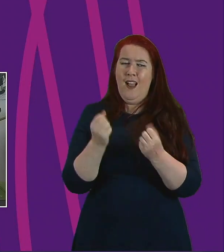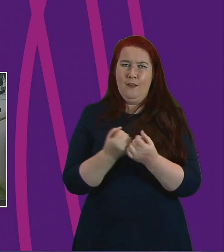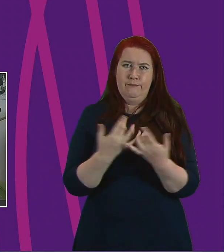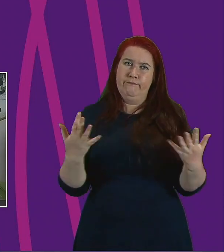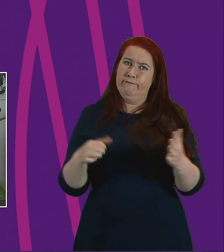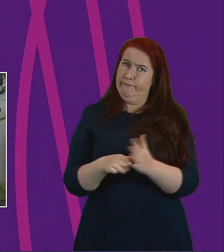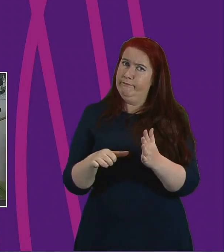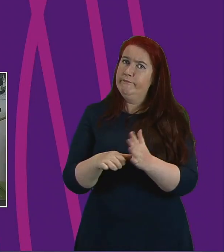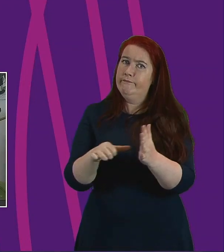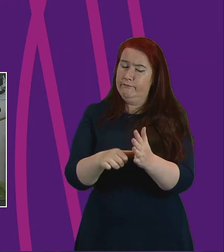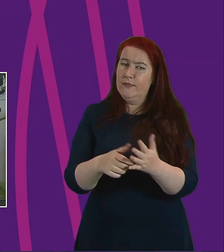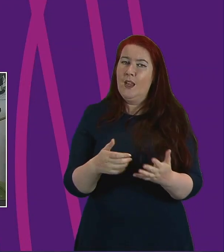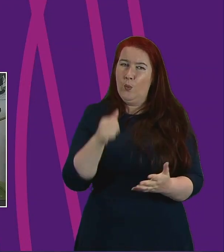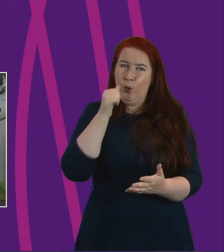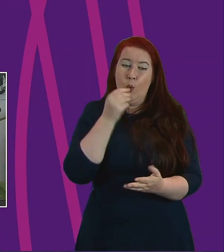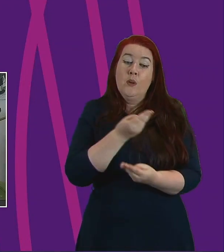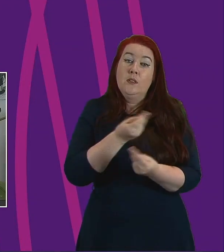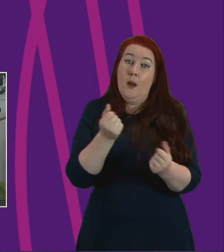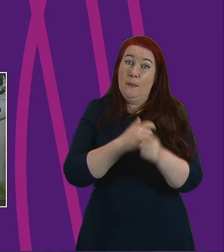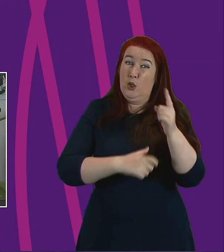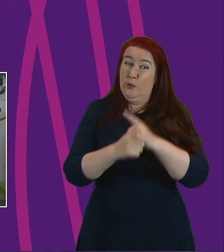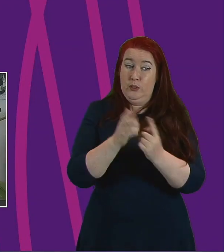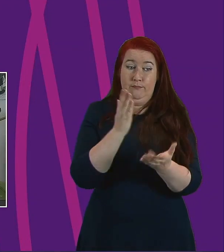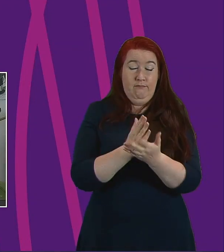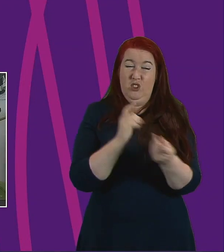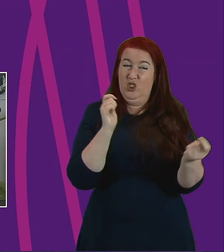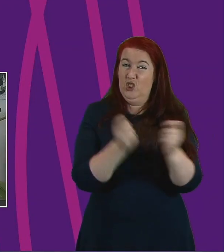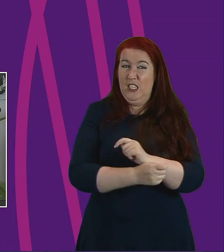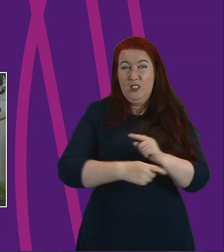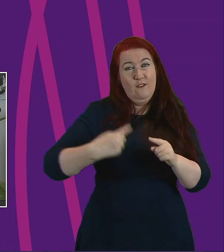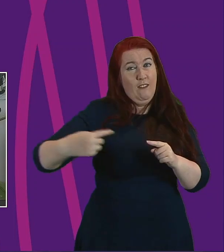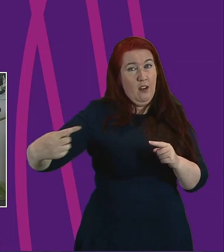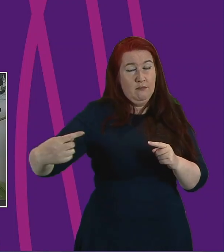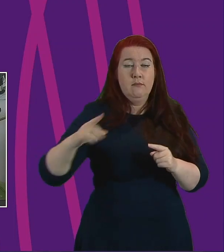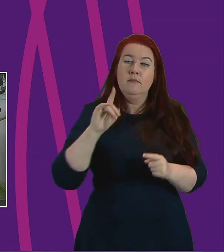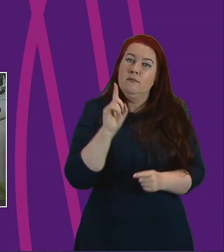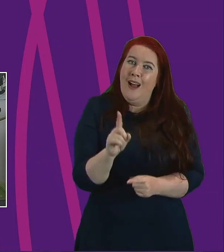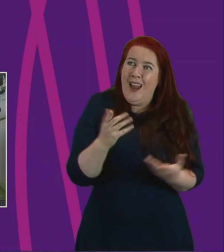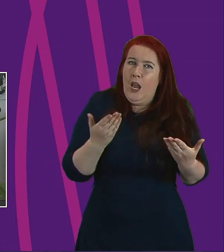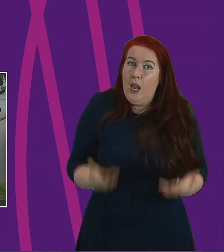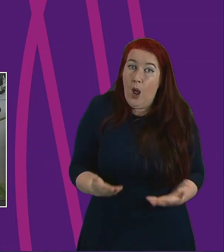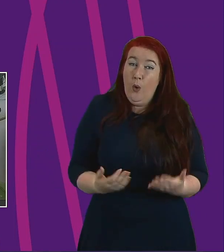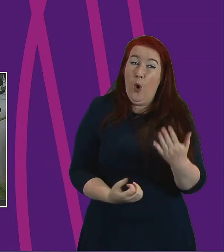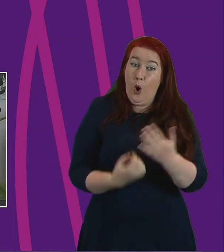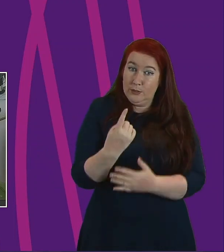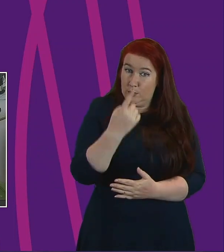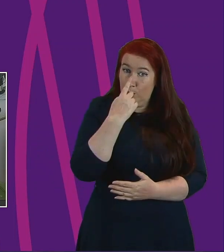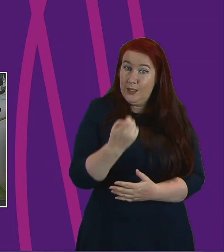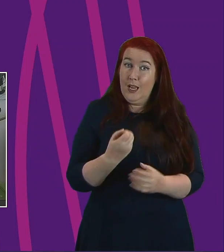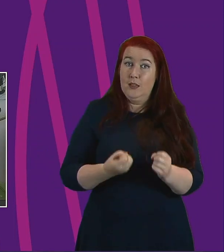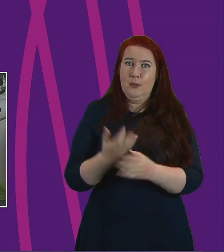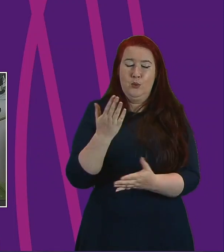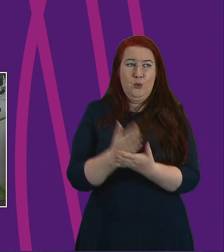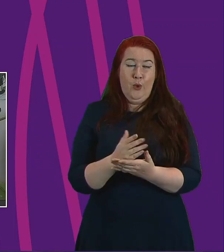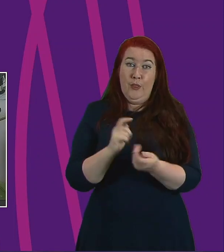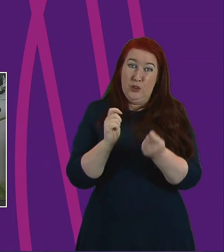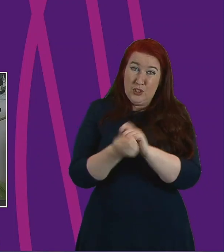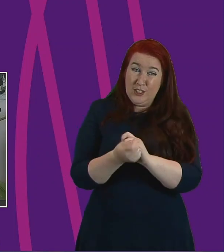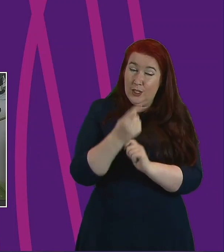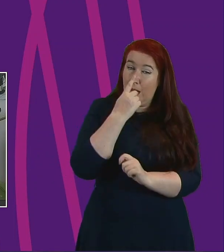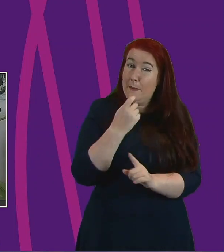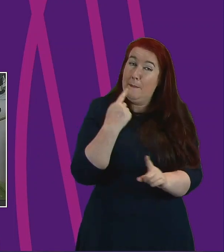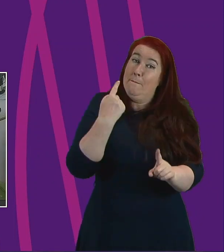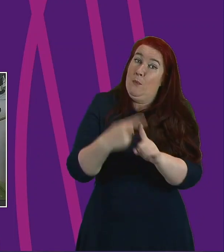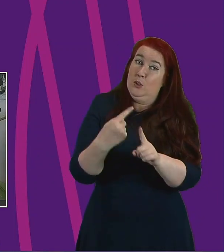and some communities we know will be changed forever. But we have an opportunity now to ensure that the change is as positive